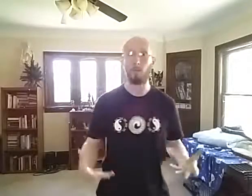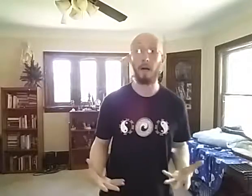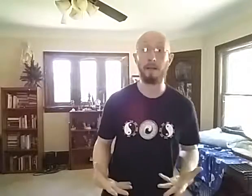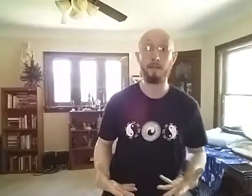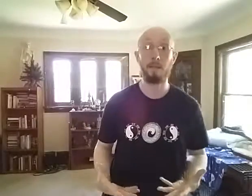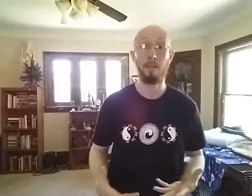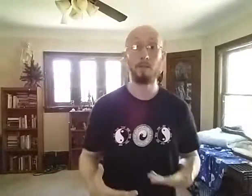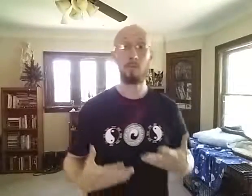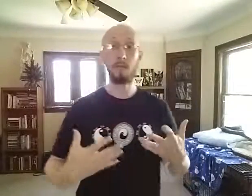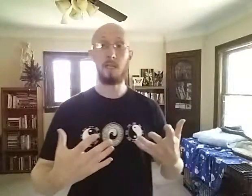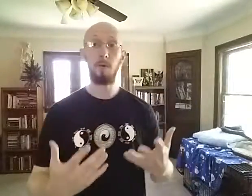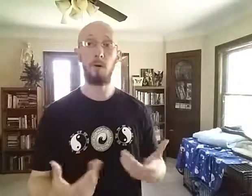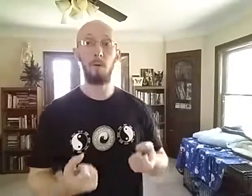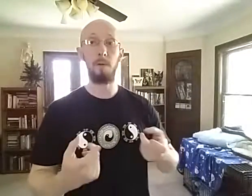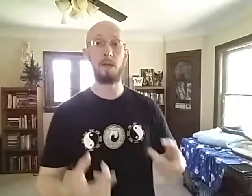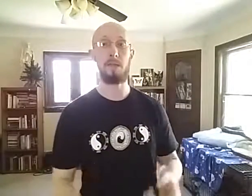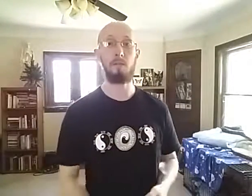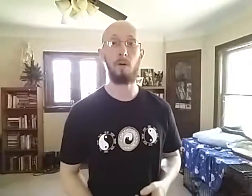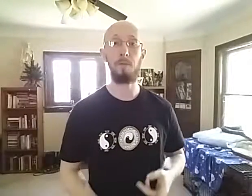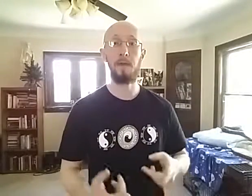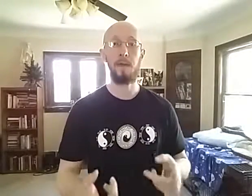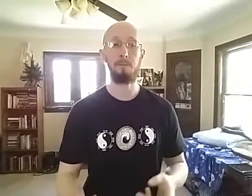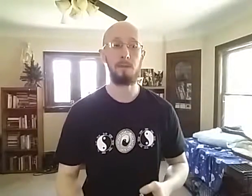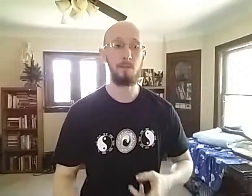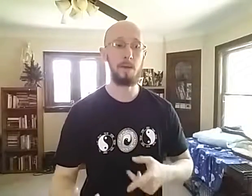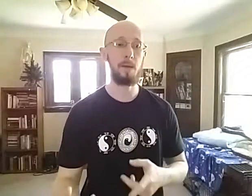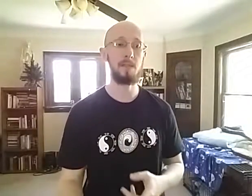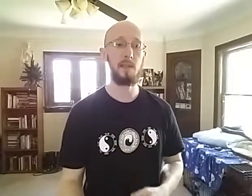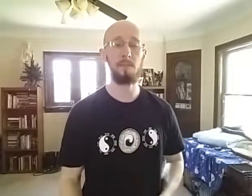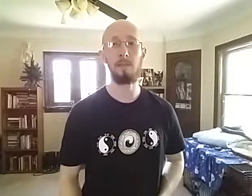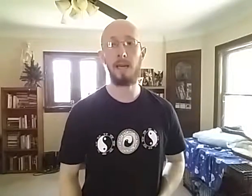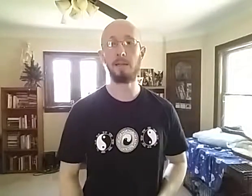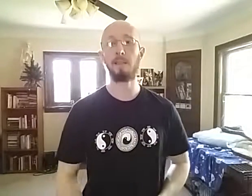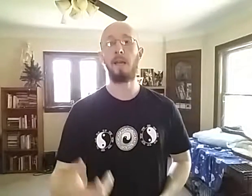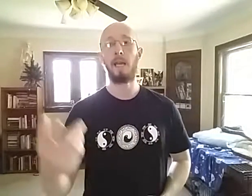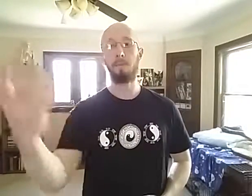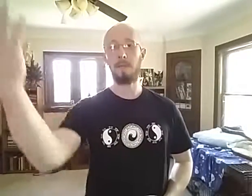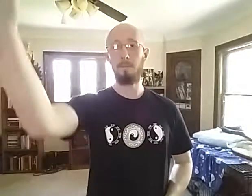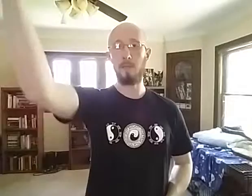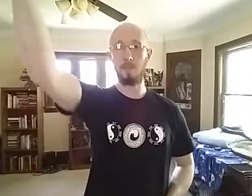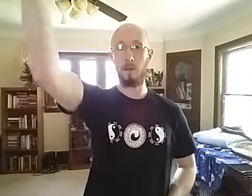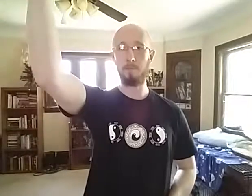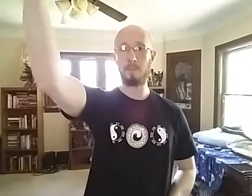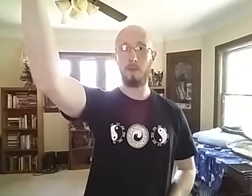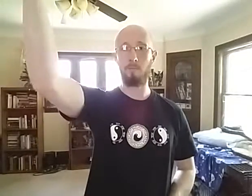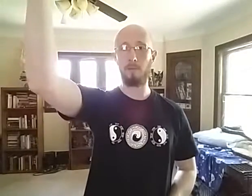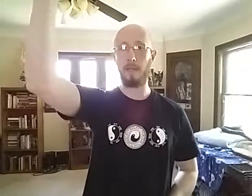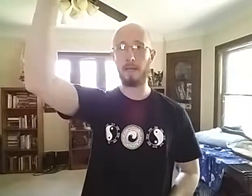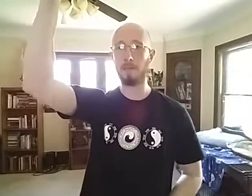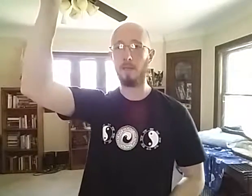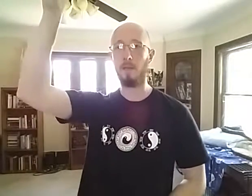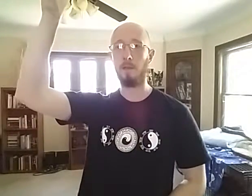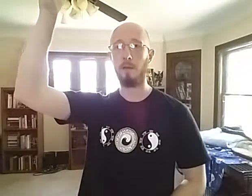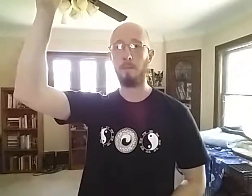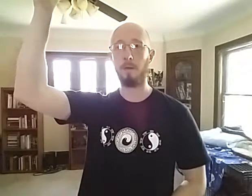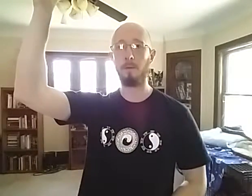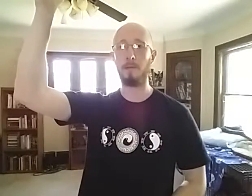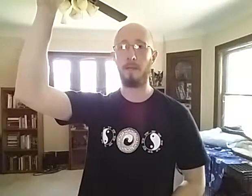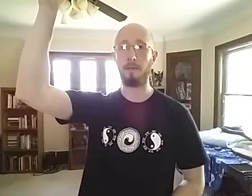whole body. So we want to keep whole body involved. And we do that by staying relaxed. And we keep this arm that's up relaxed by rotating.